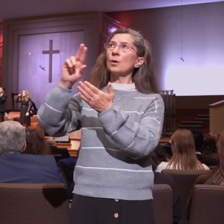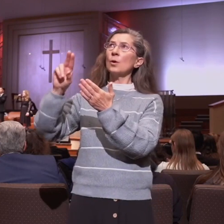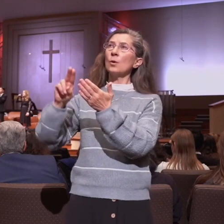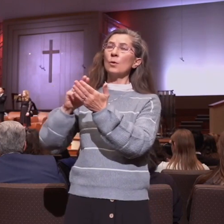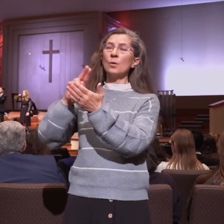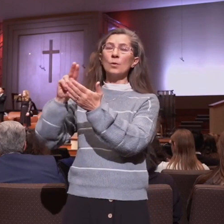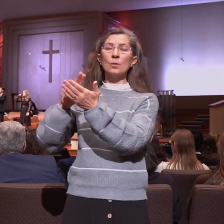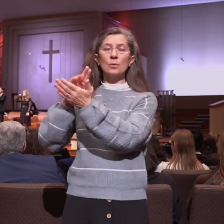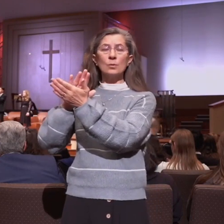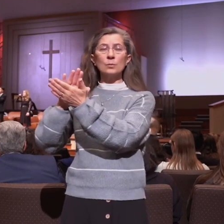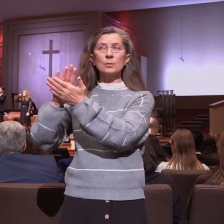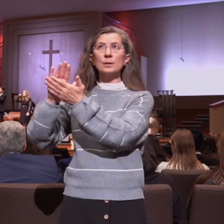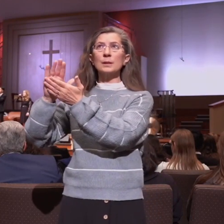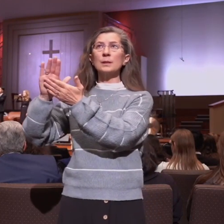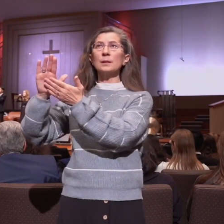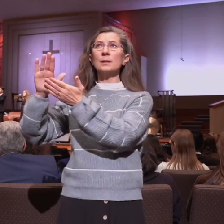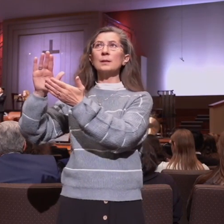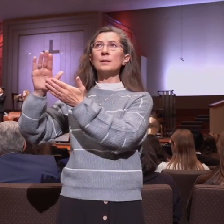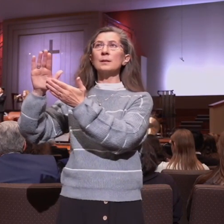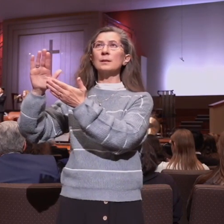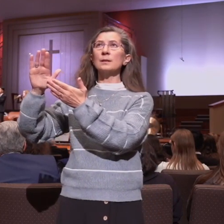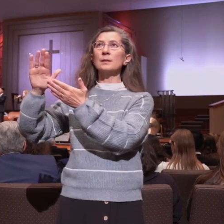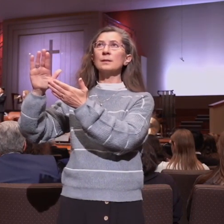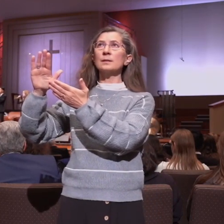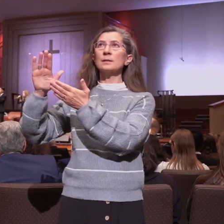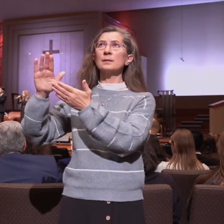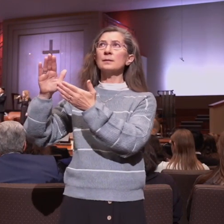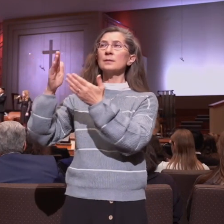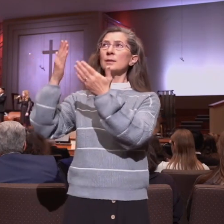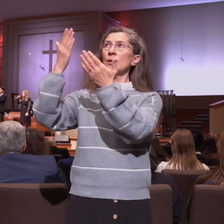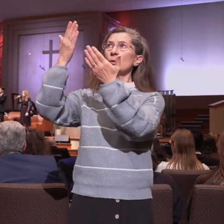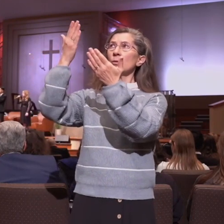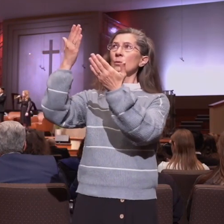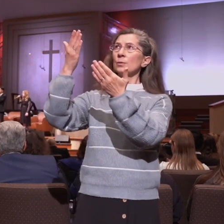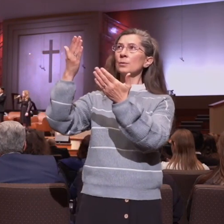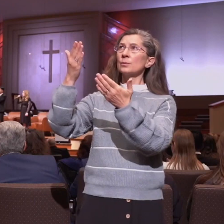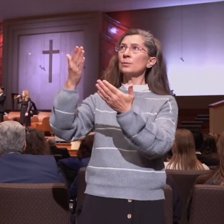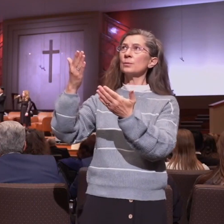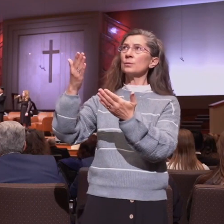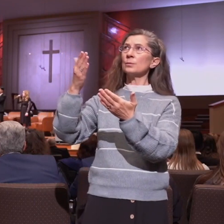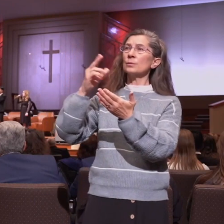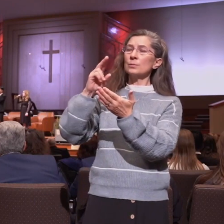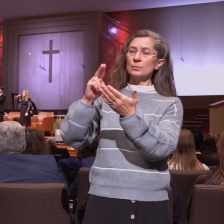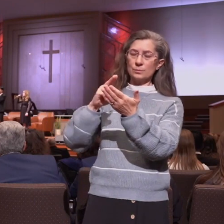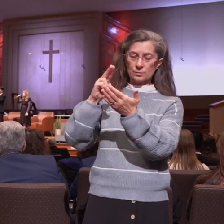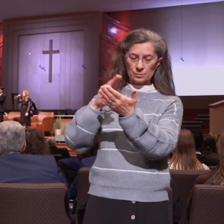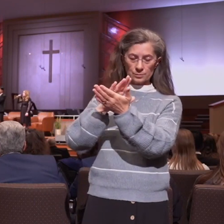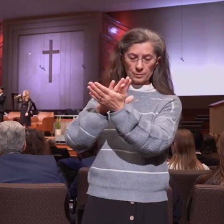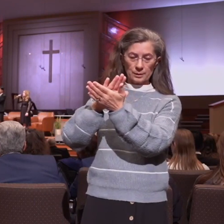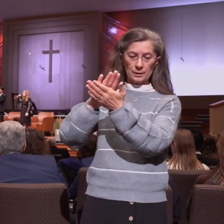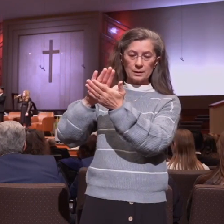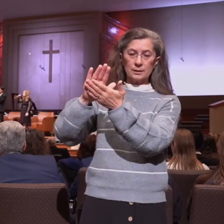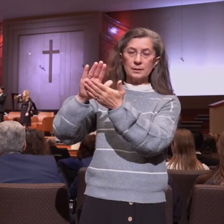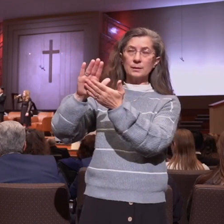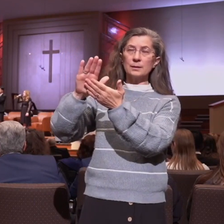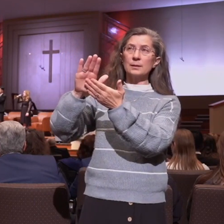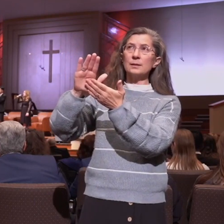holy, holy. Amen. Amen. Amen. Amen. Amen.